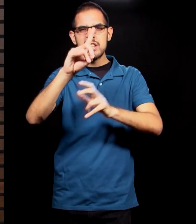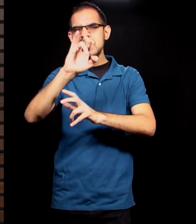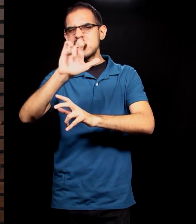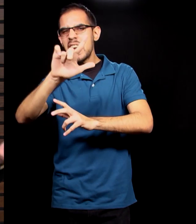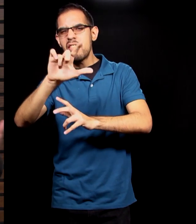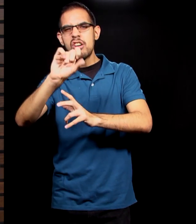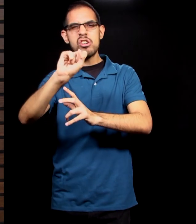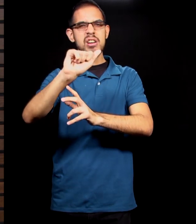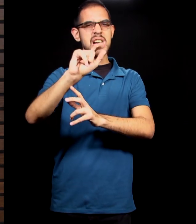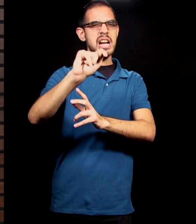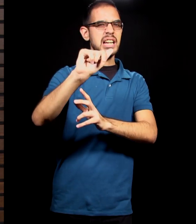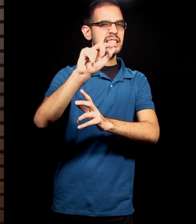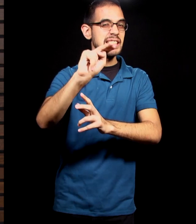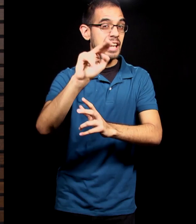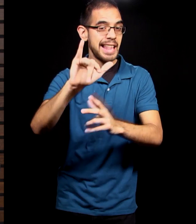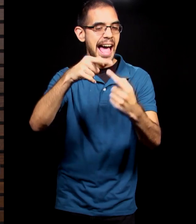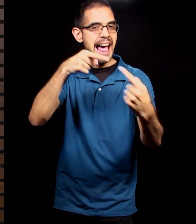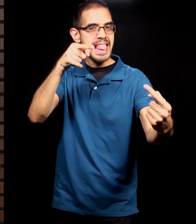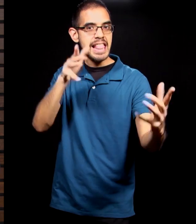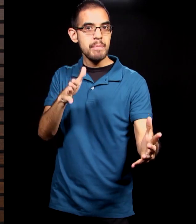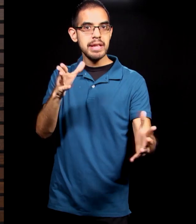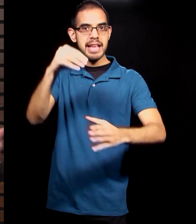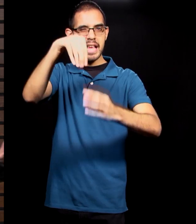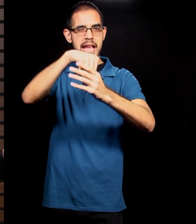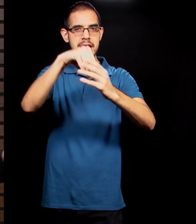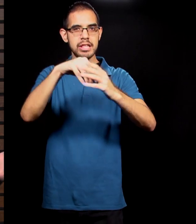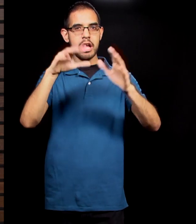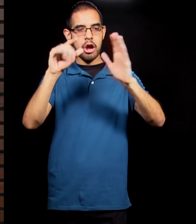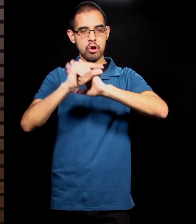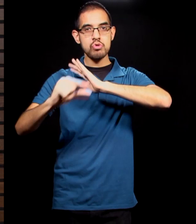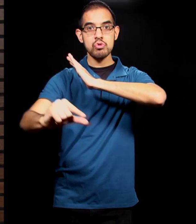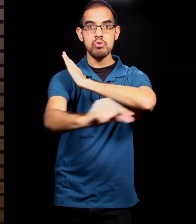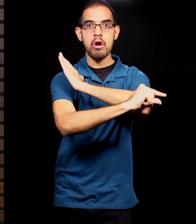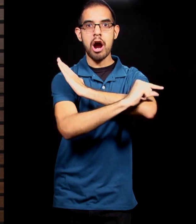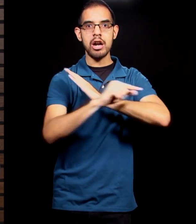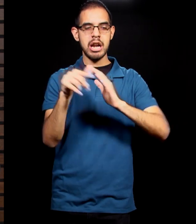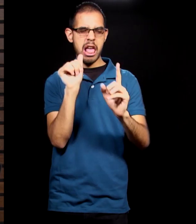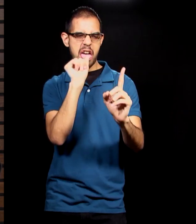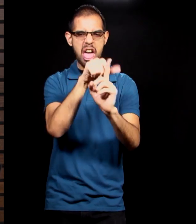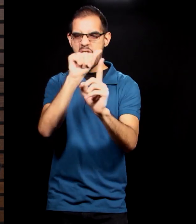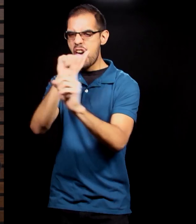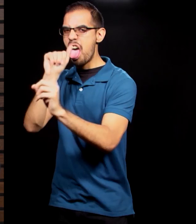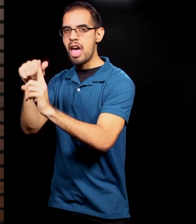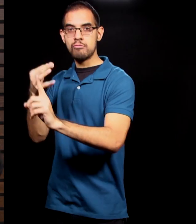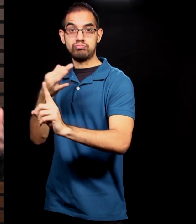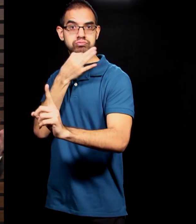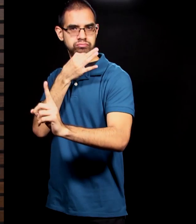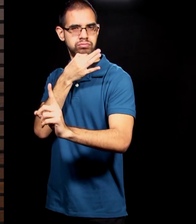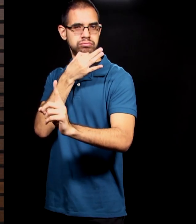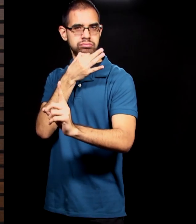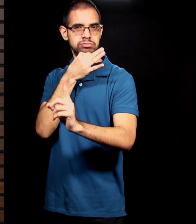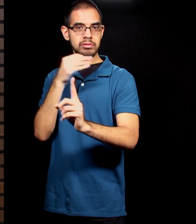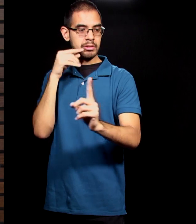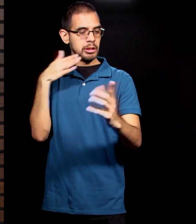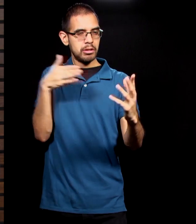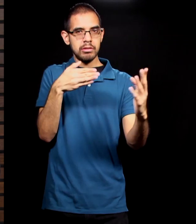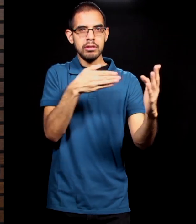And he's in the garden, the great deceiver, and he approaches Adam and Eve, and he does what he always does. He starts with a